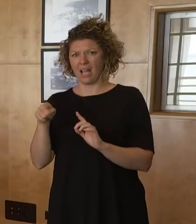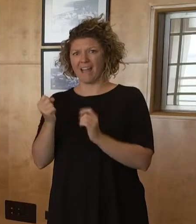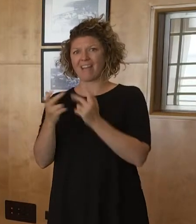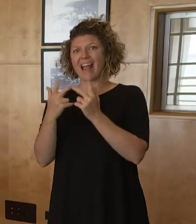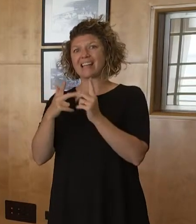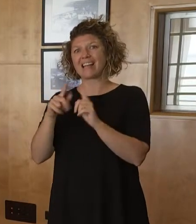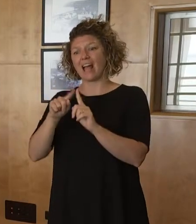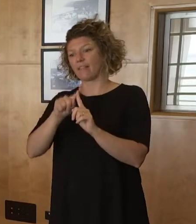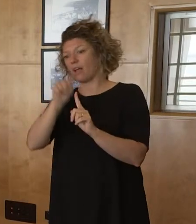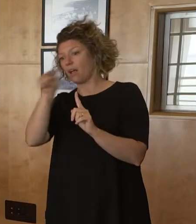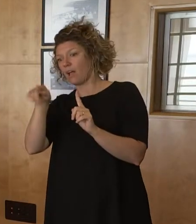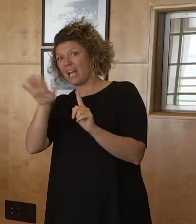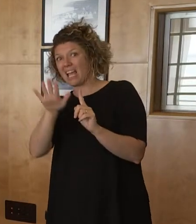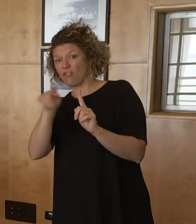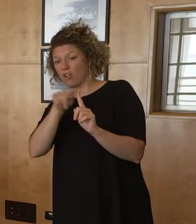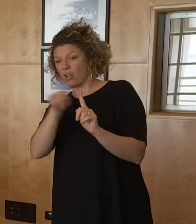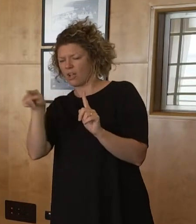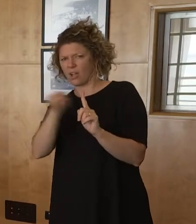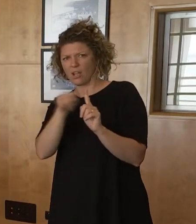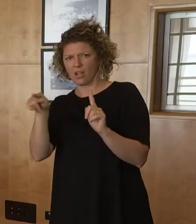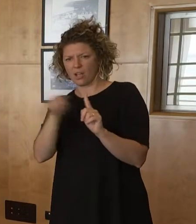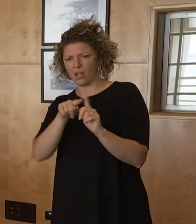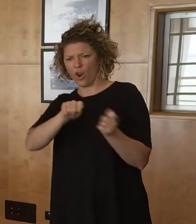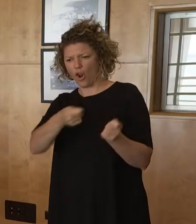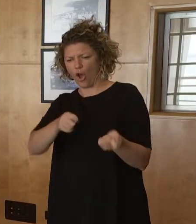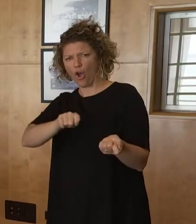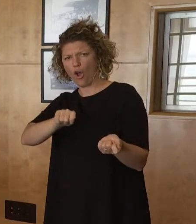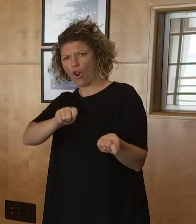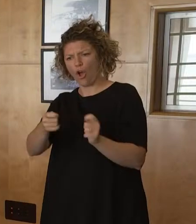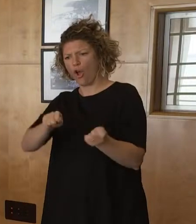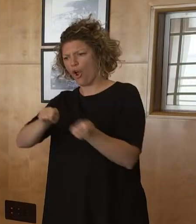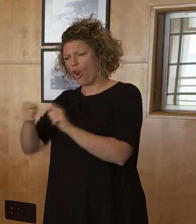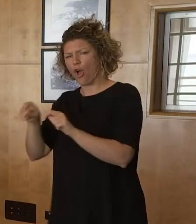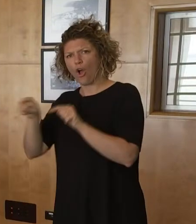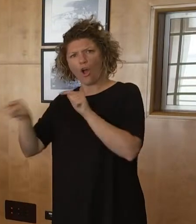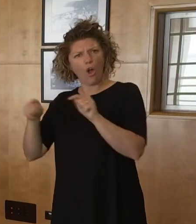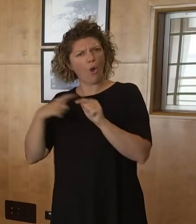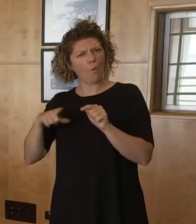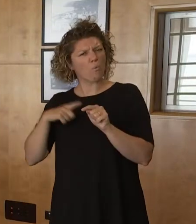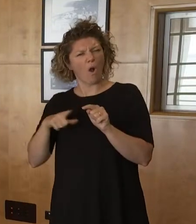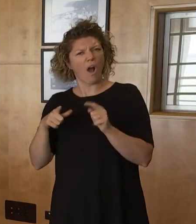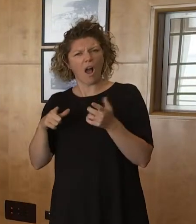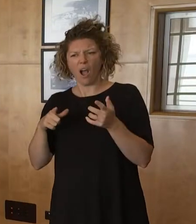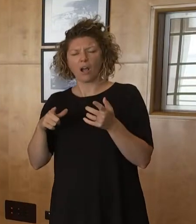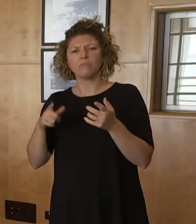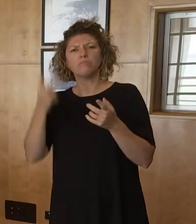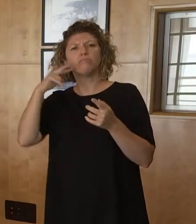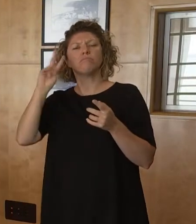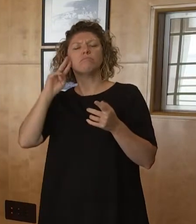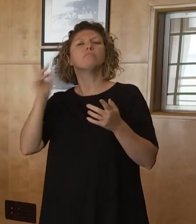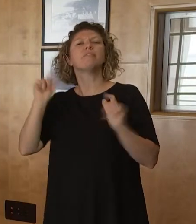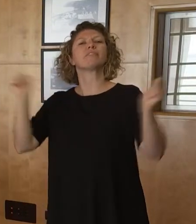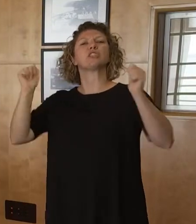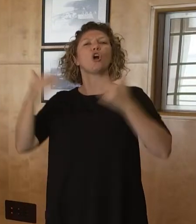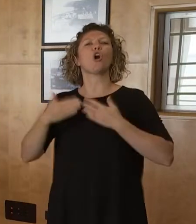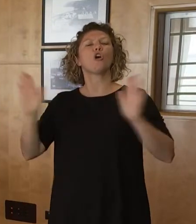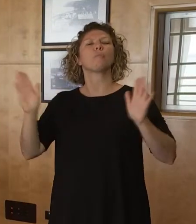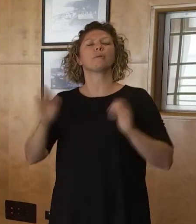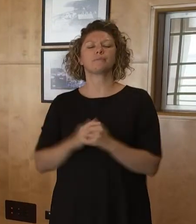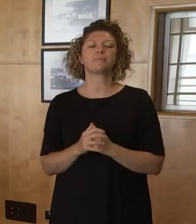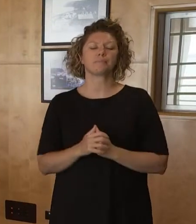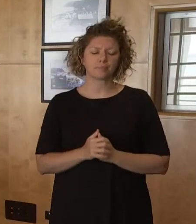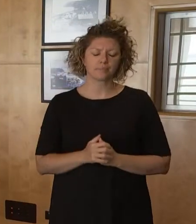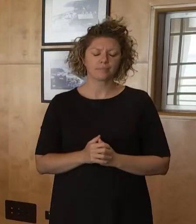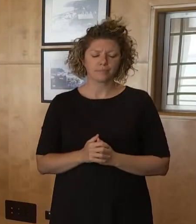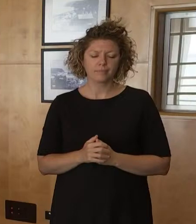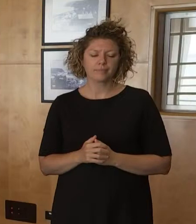Utopia and Ambloodowatch, keeping them in lockdown? So, what we've seen in Utopia over the last